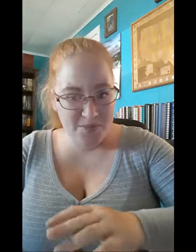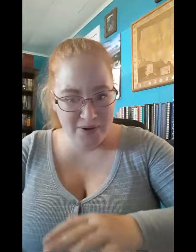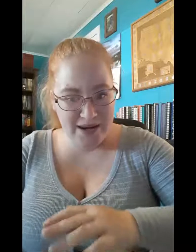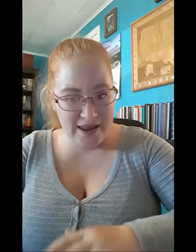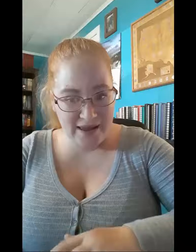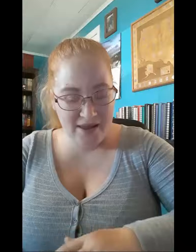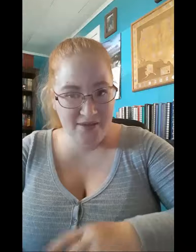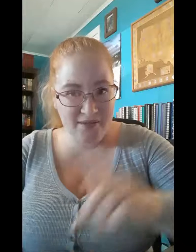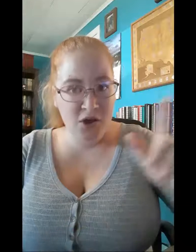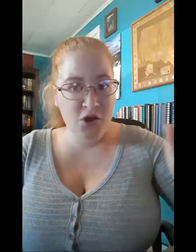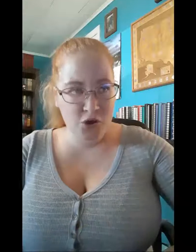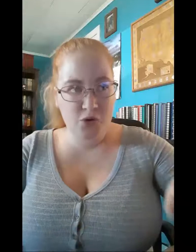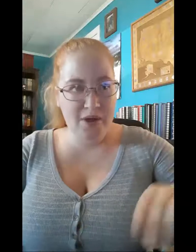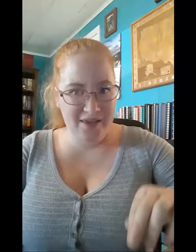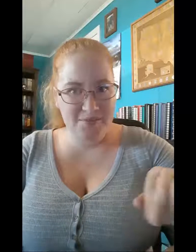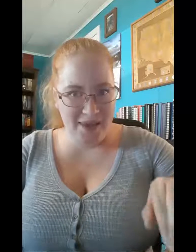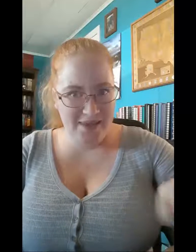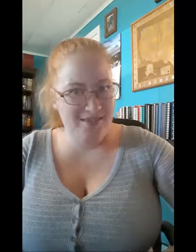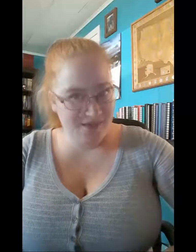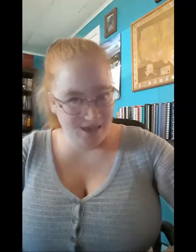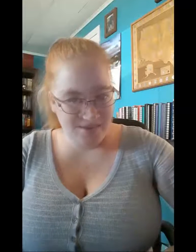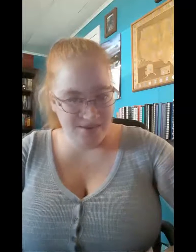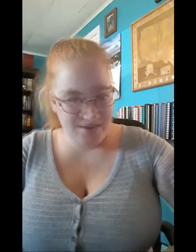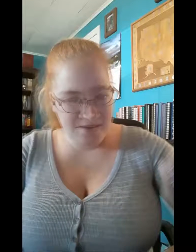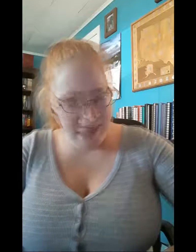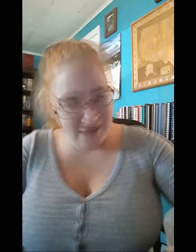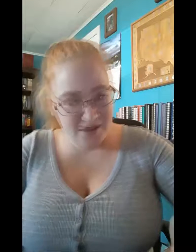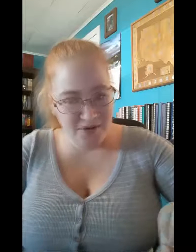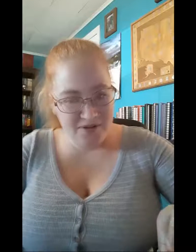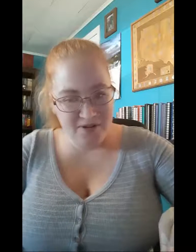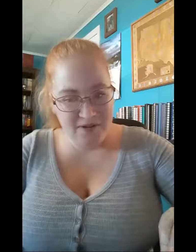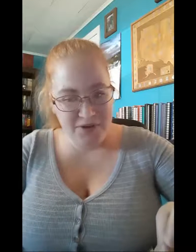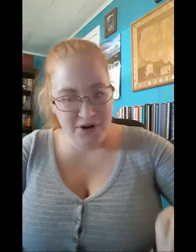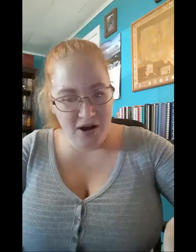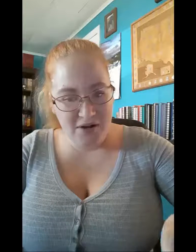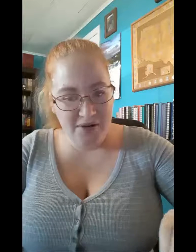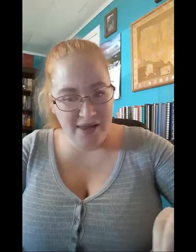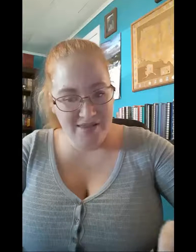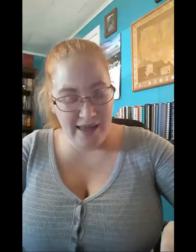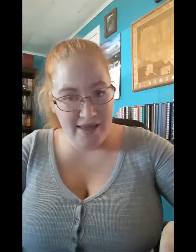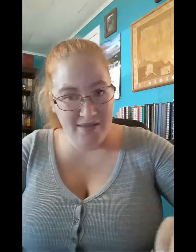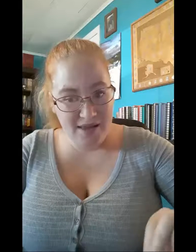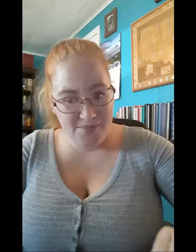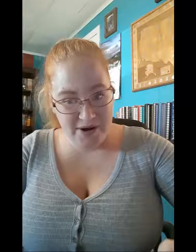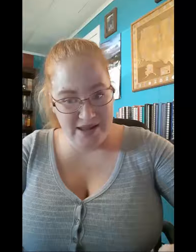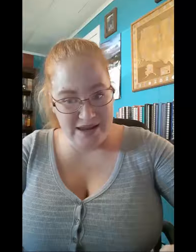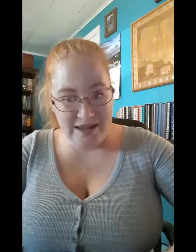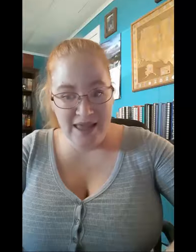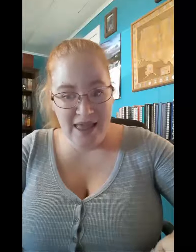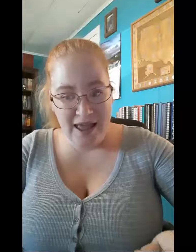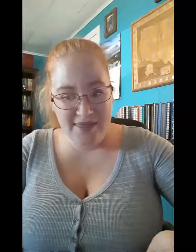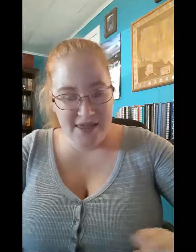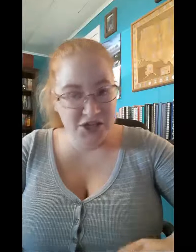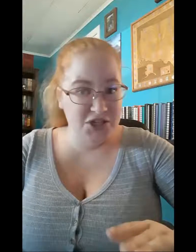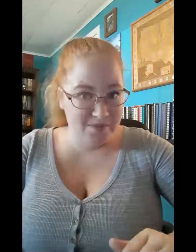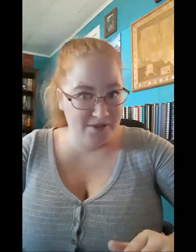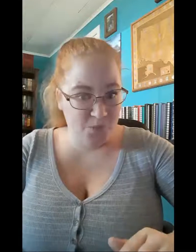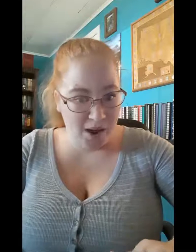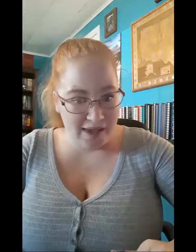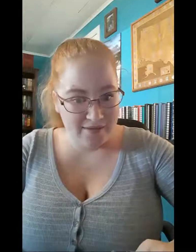Brady Higgins, who is Maggie's cousin. Maggie goes to live with her uncle and aunt and Brady, and then she meets West.